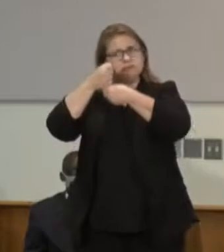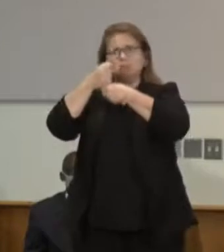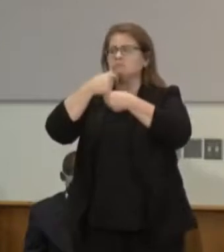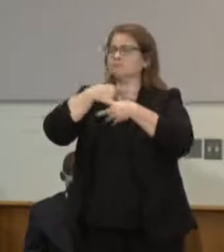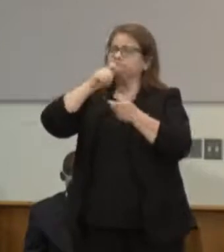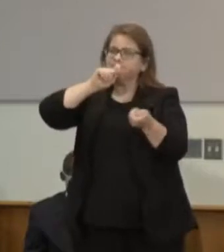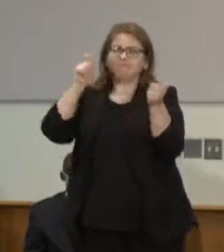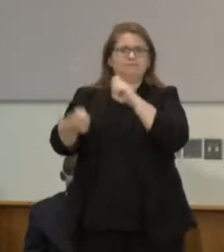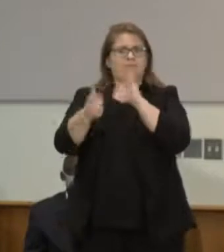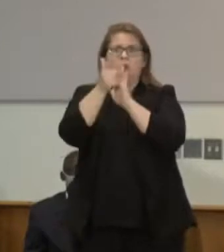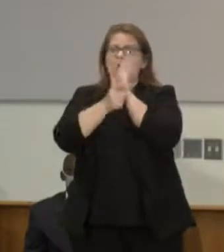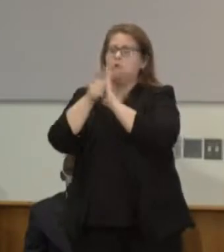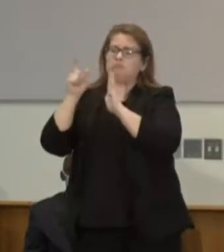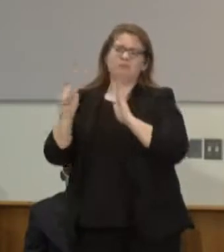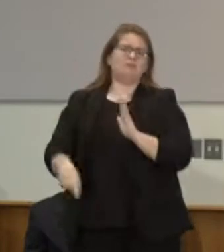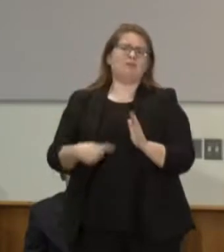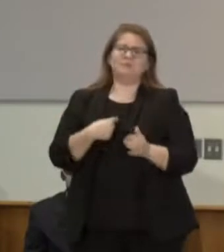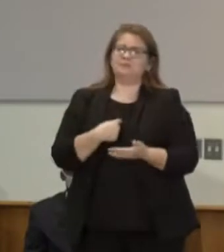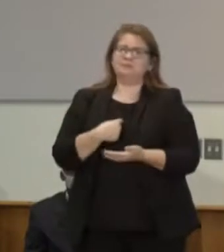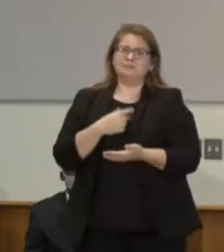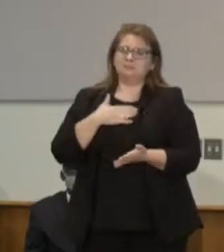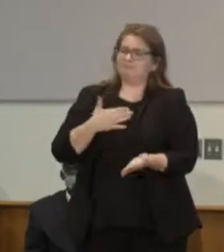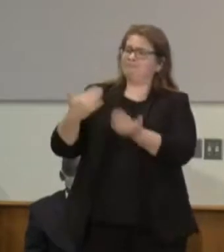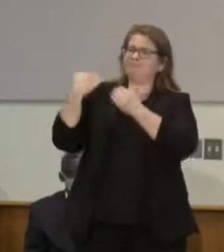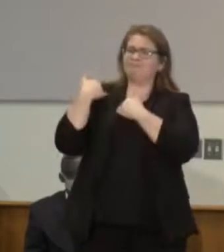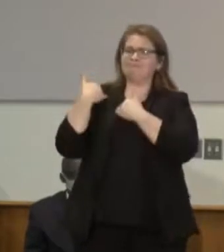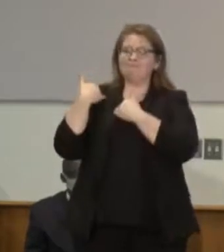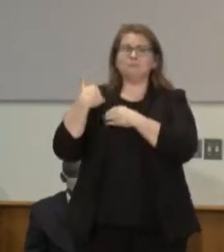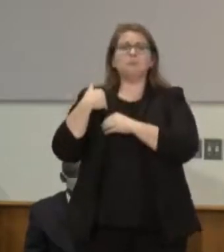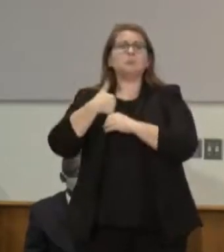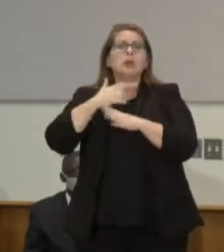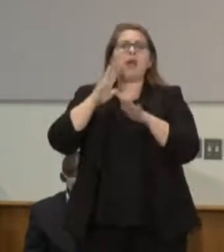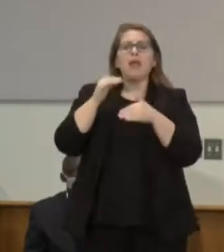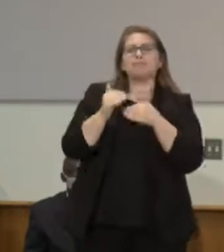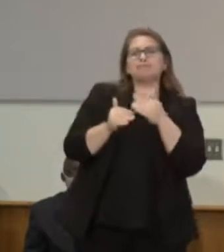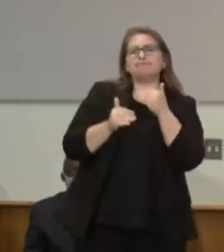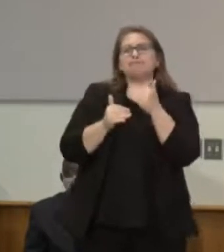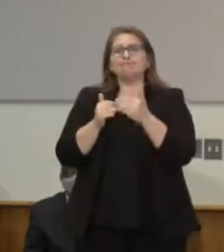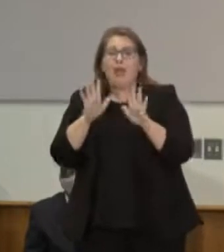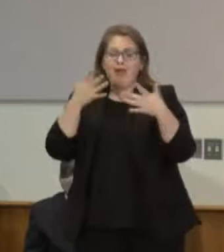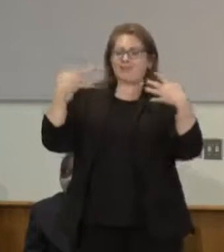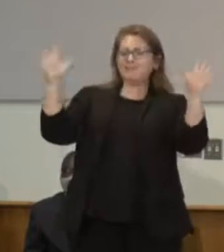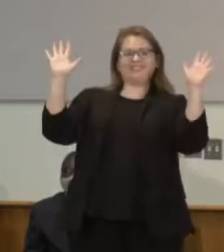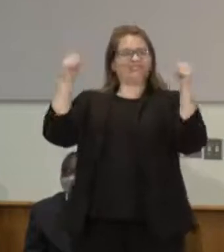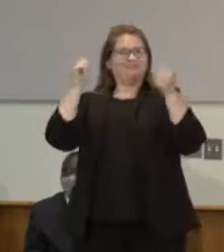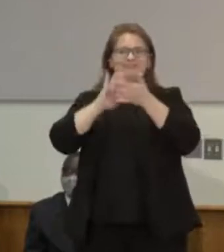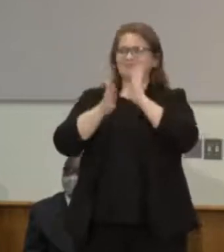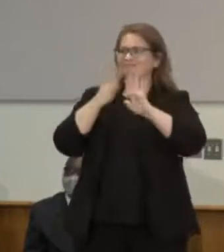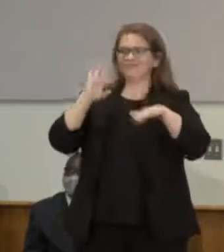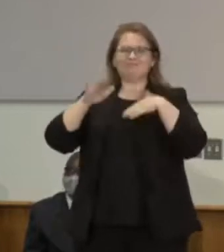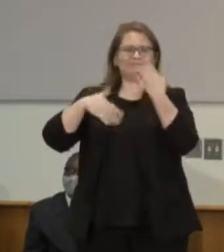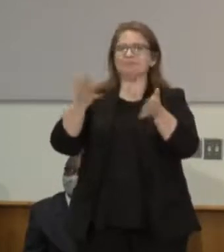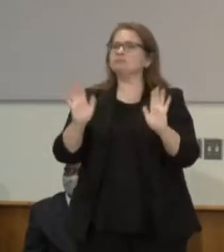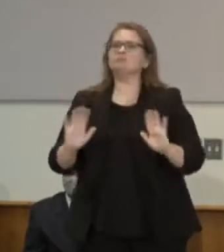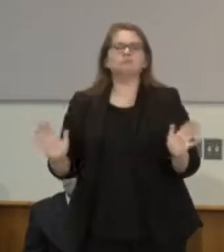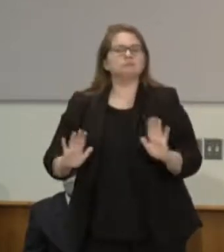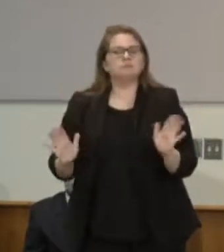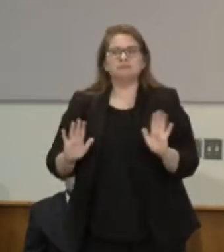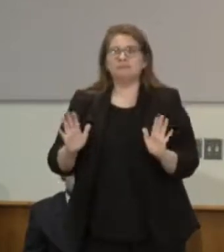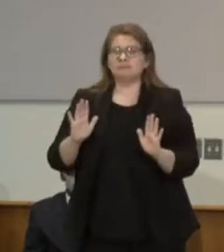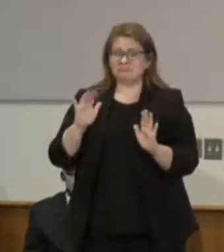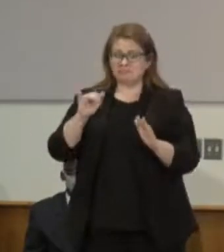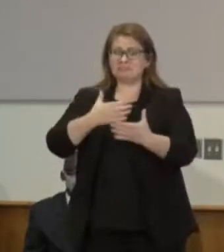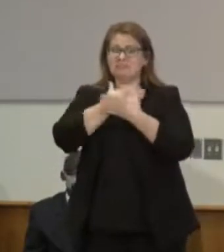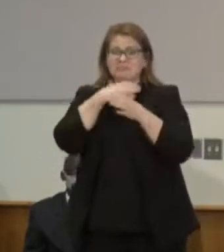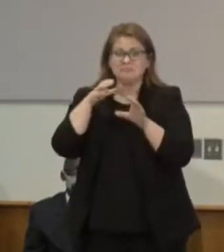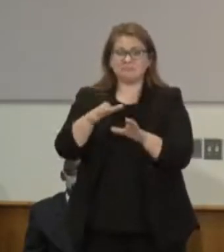We can't just take a few steps and say that we've done something. We can't just ban chokeholds and make the duty to